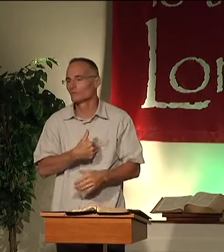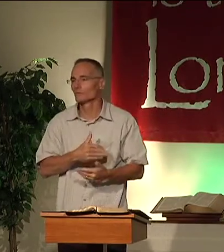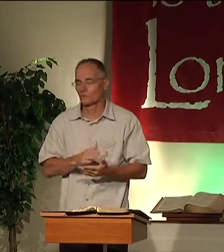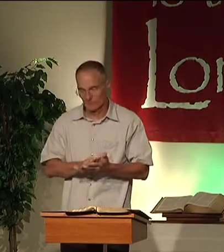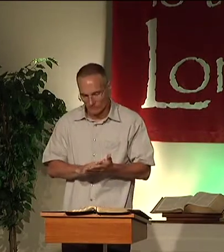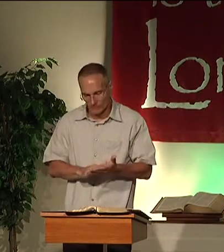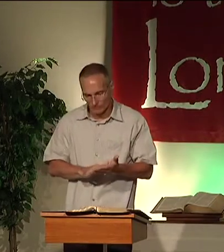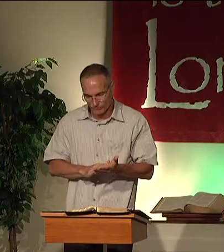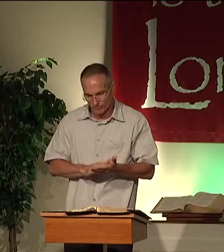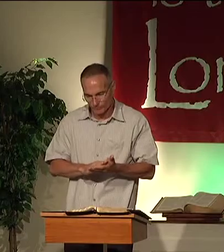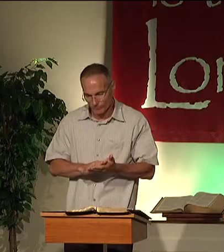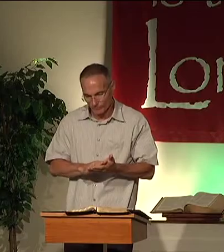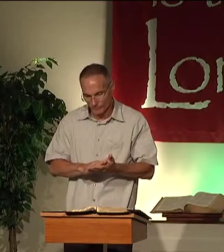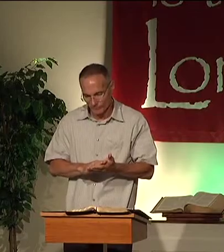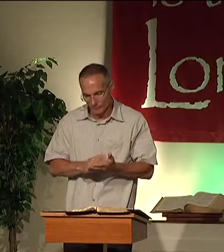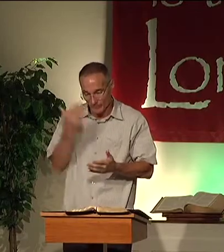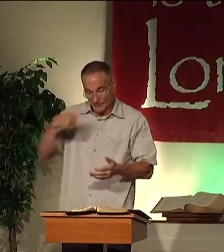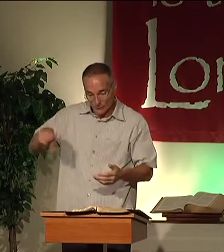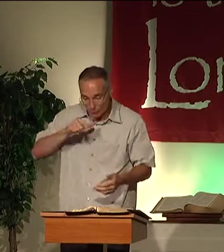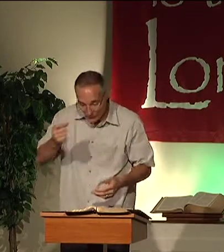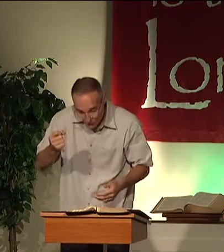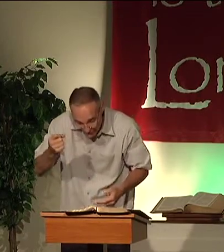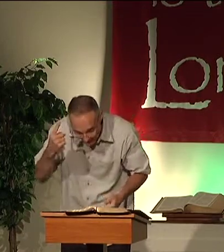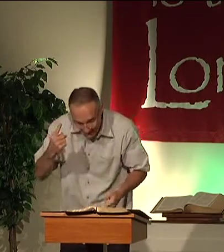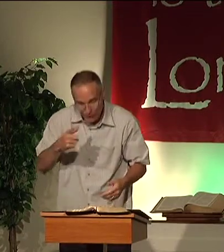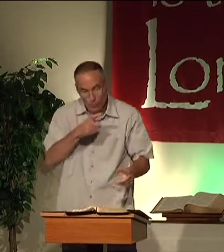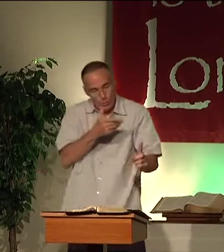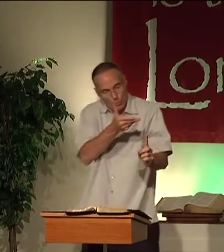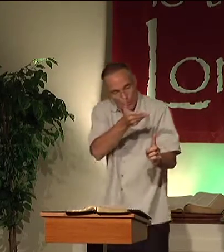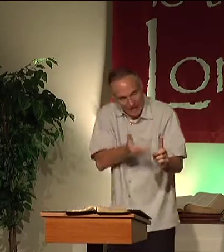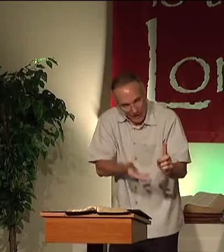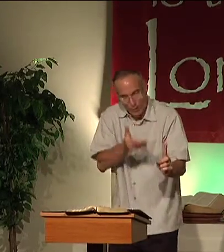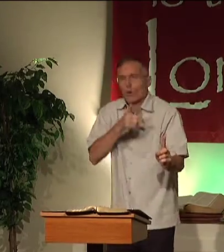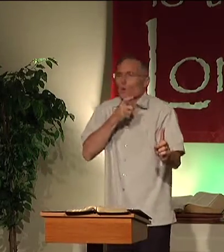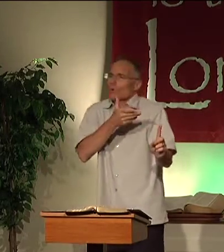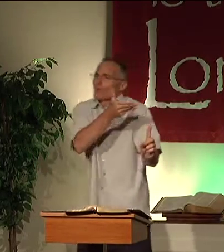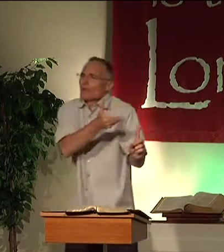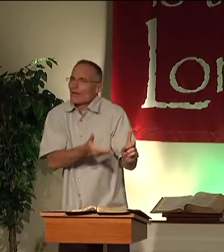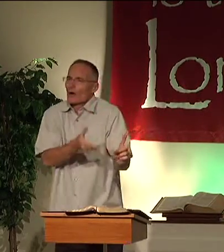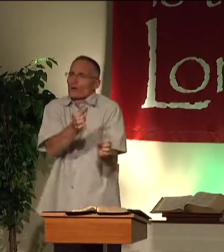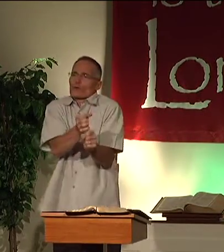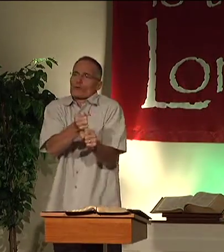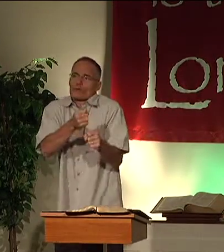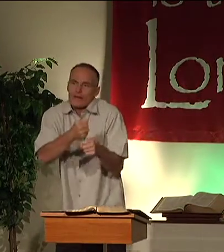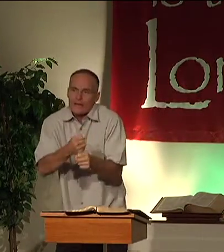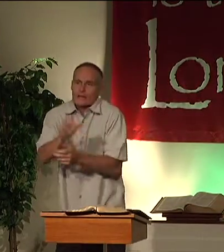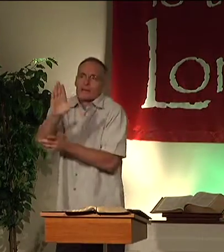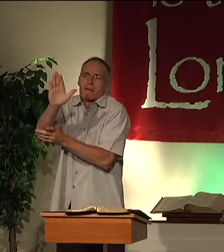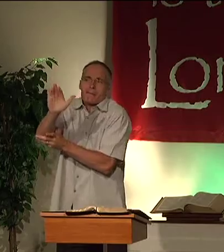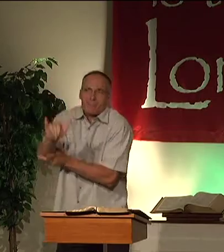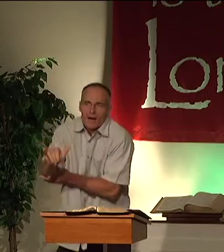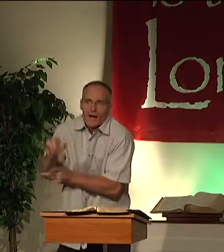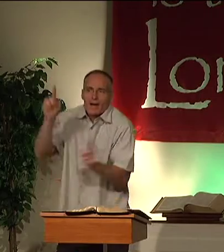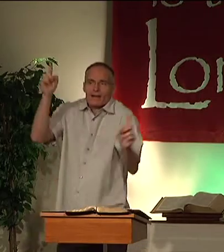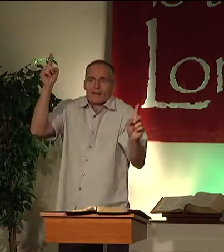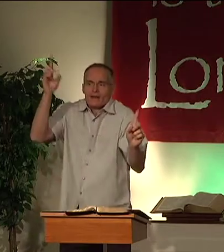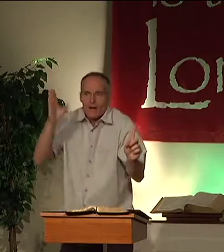They lose their souls because they don't understand who they were created